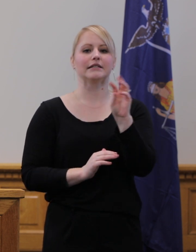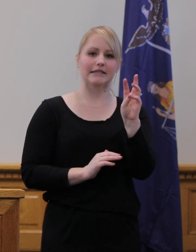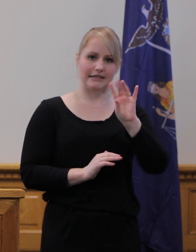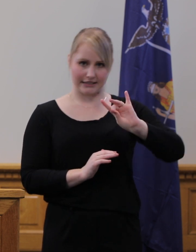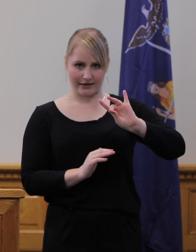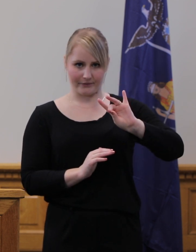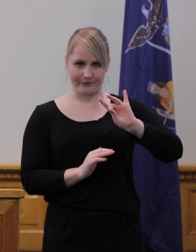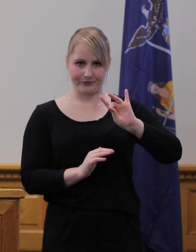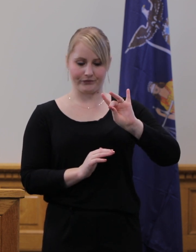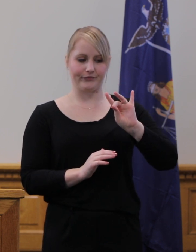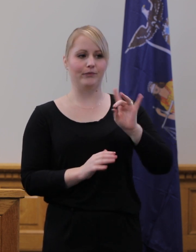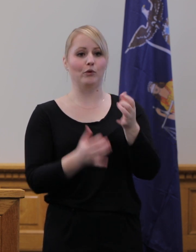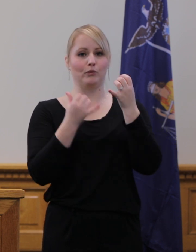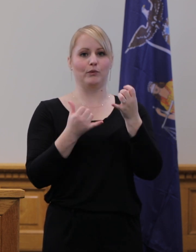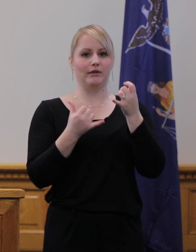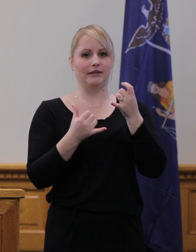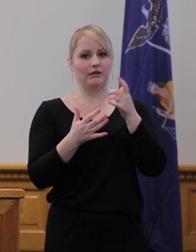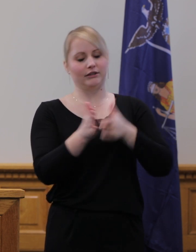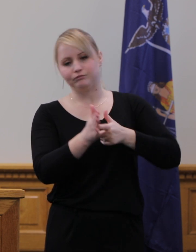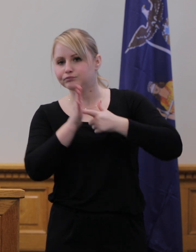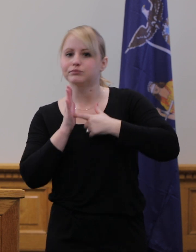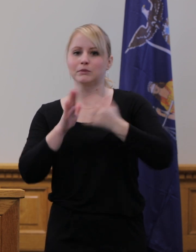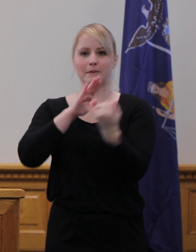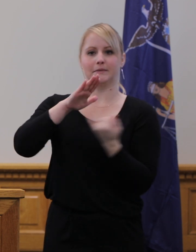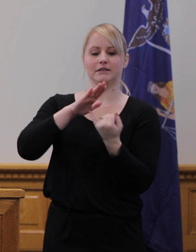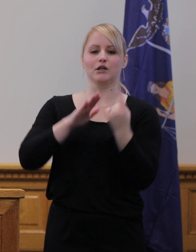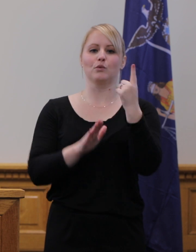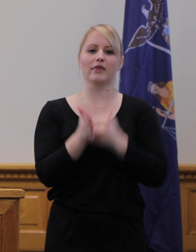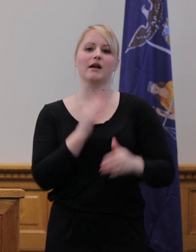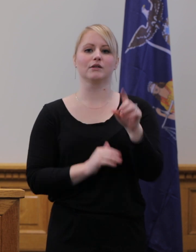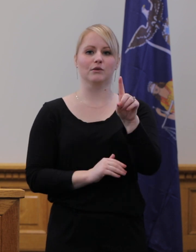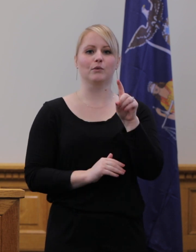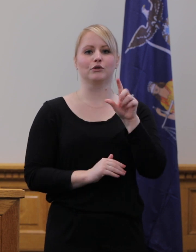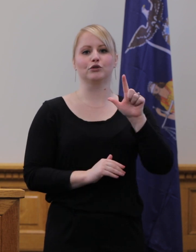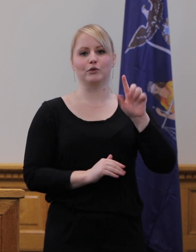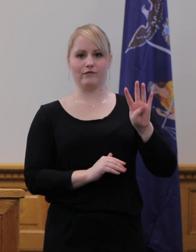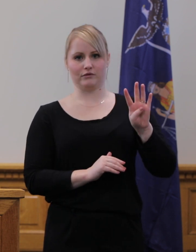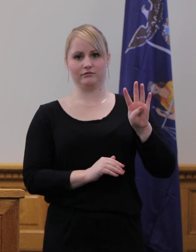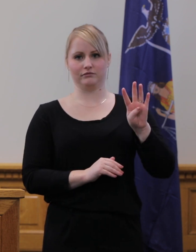quarantined or on mandatory isolation, 1,124.